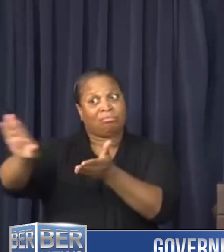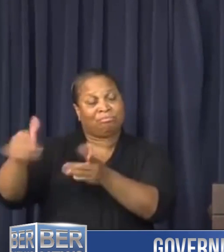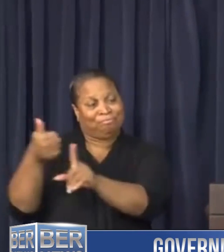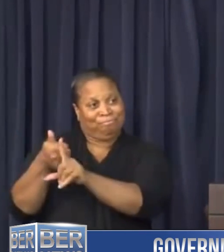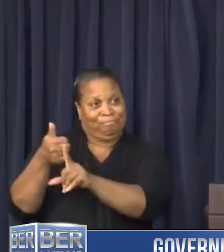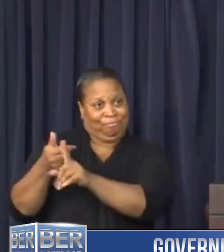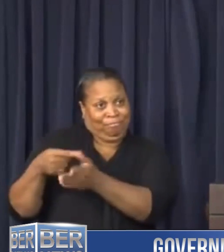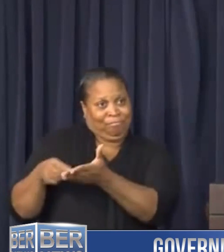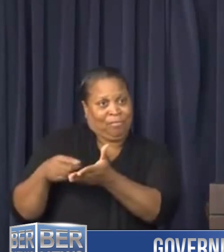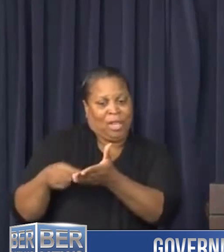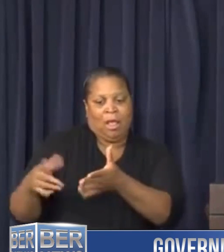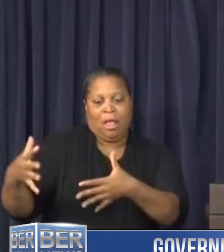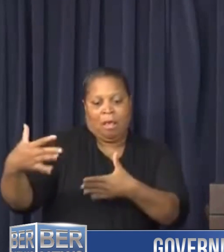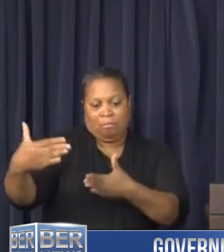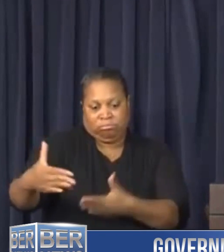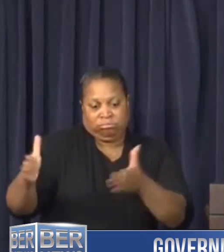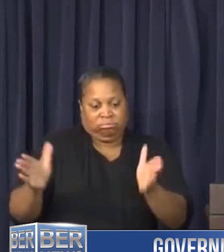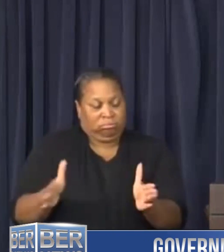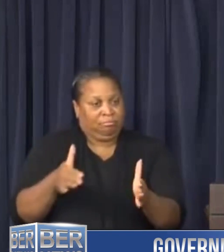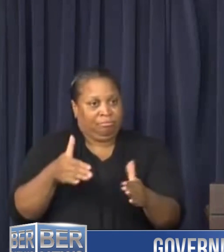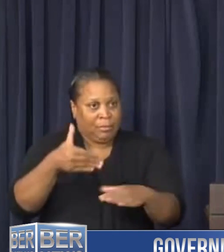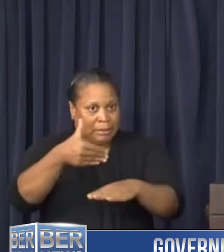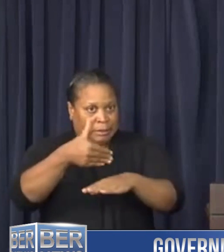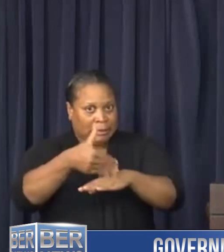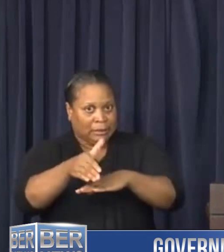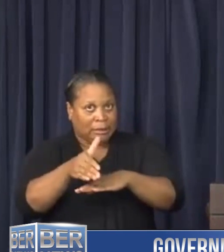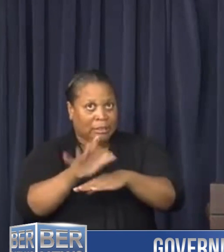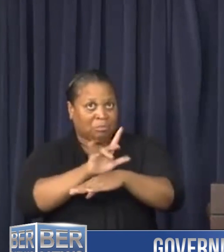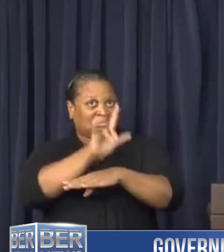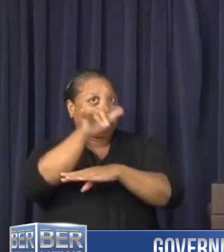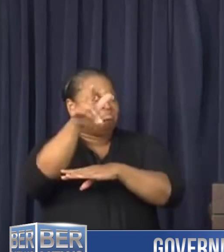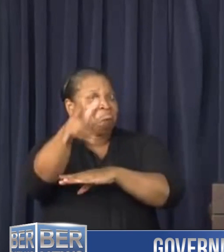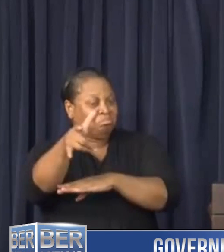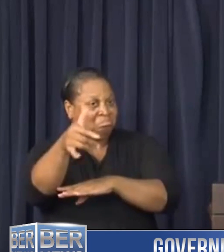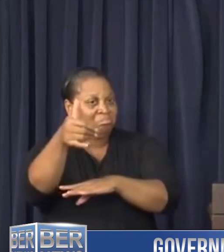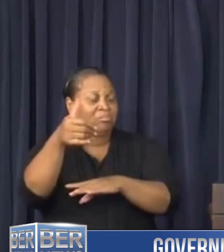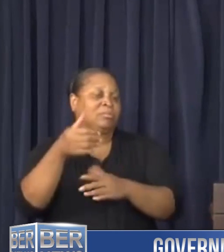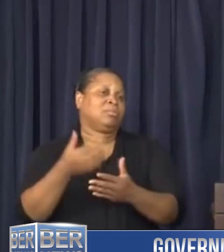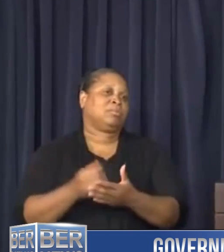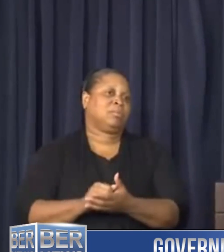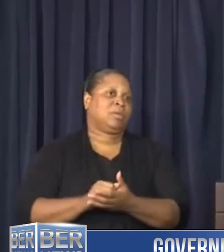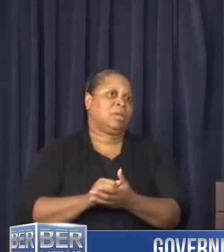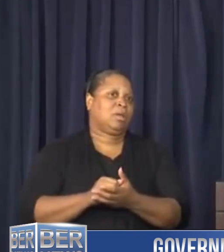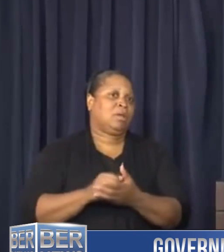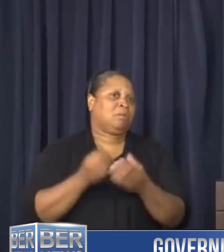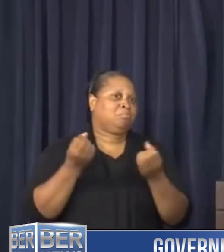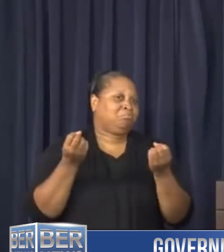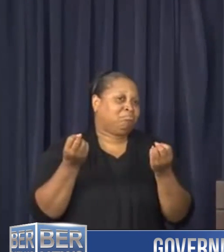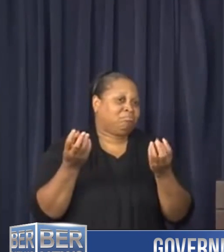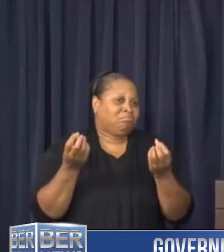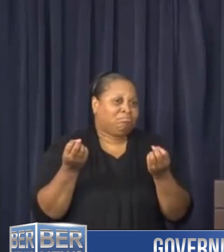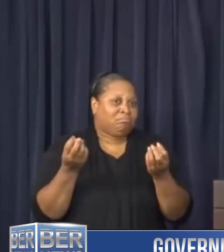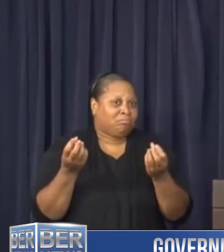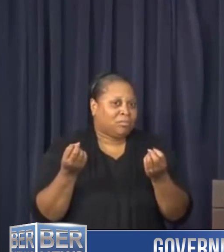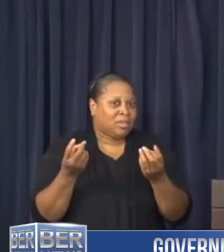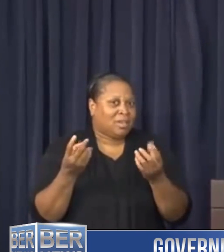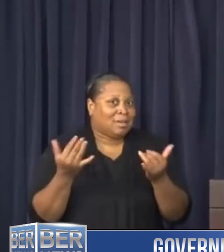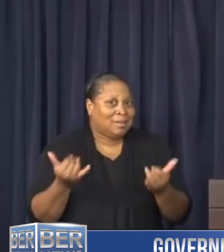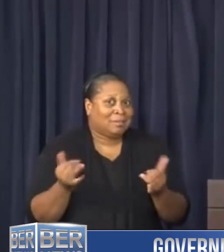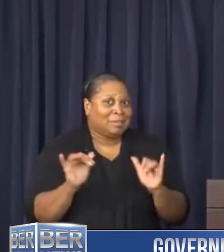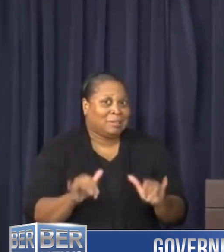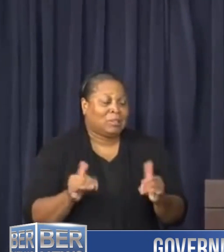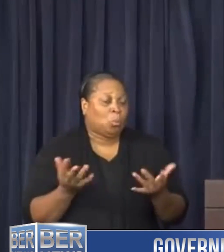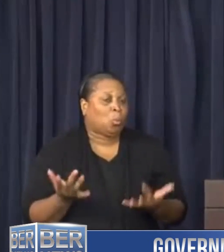packaged it and shipped it overseas. A number of it is waiting,